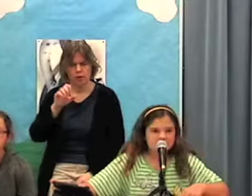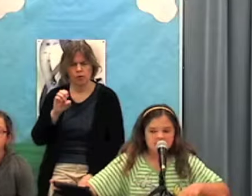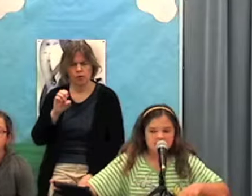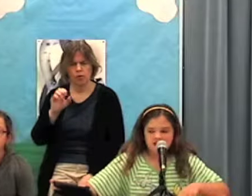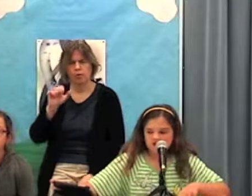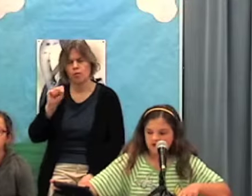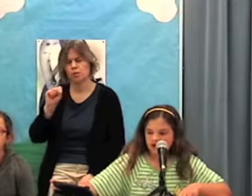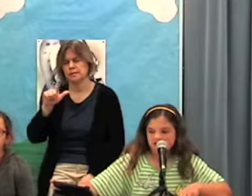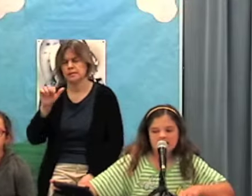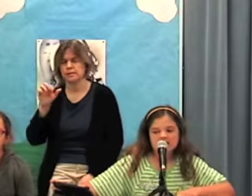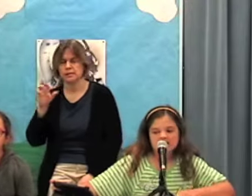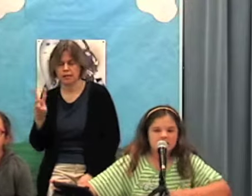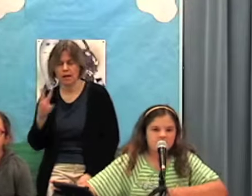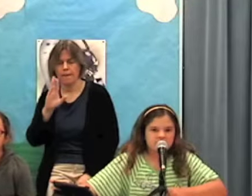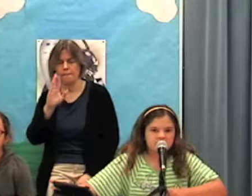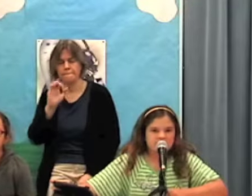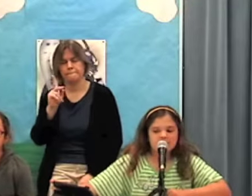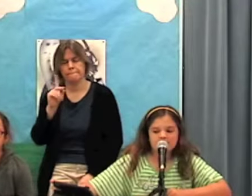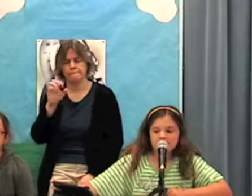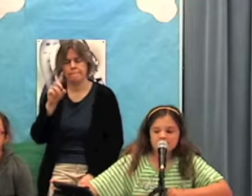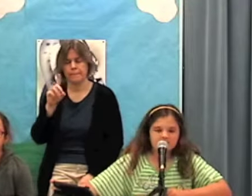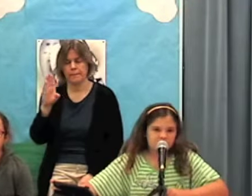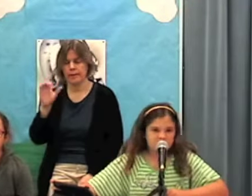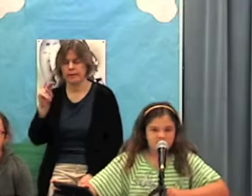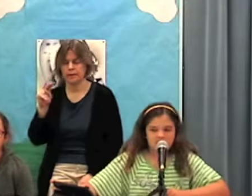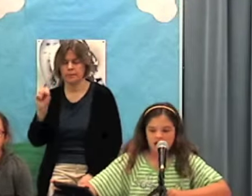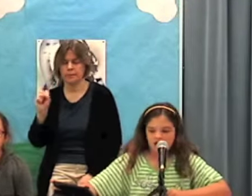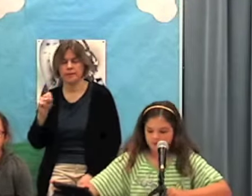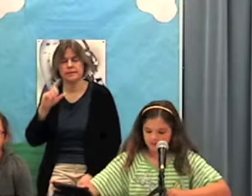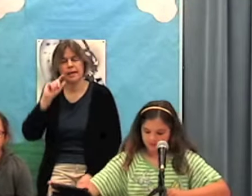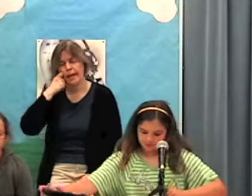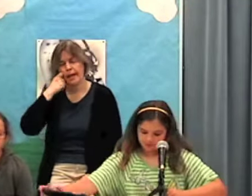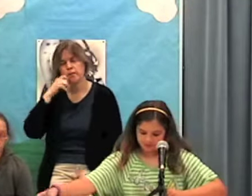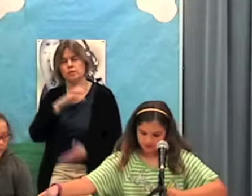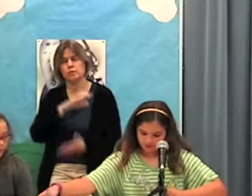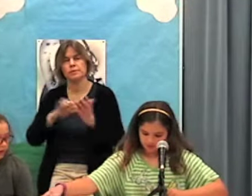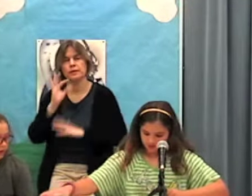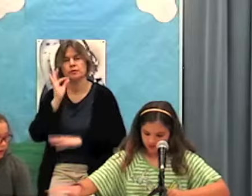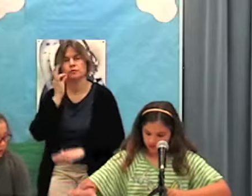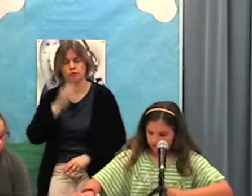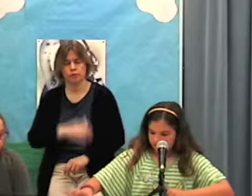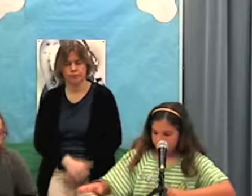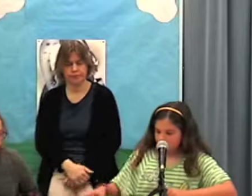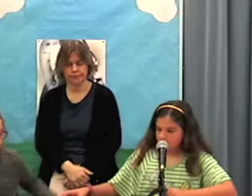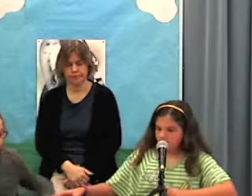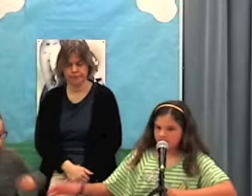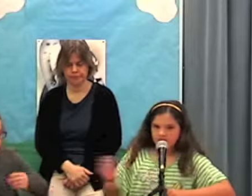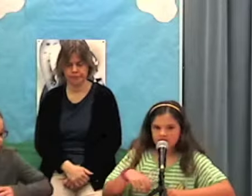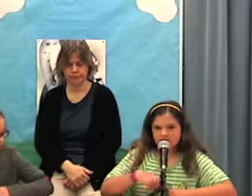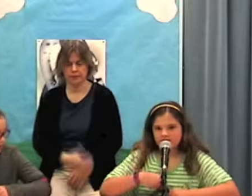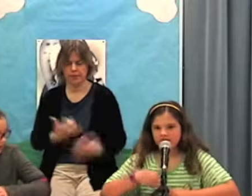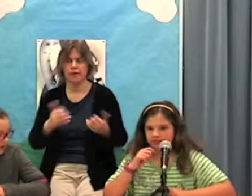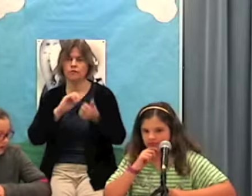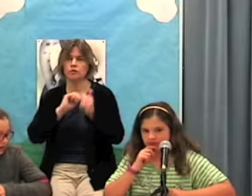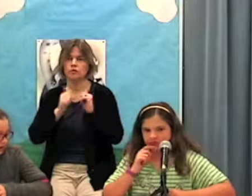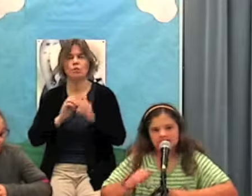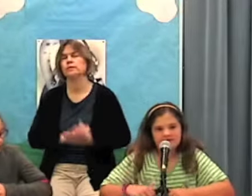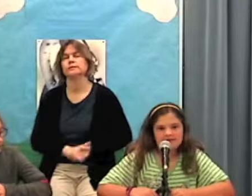Beans, Fresh Slice Apples, and Mixed Fruit Cup. Now for sports.